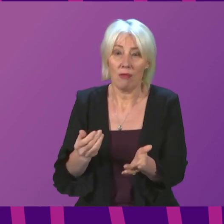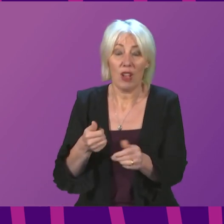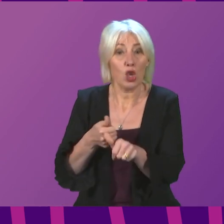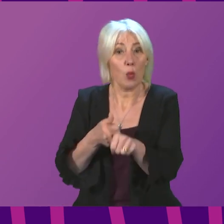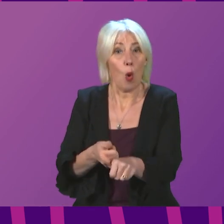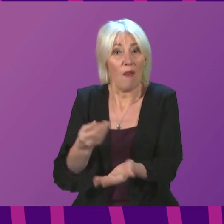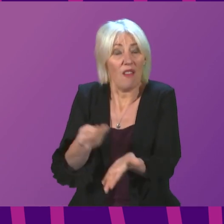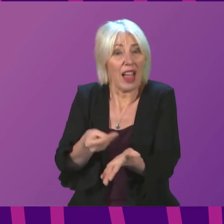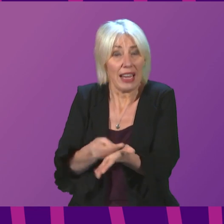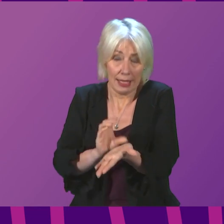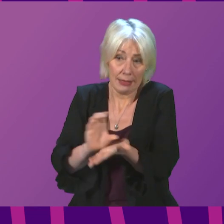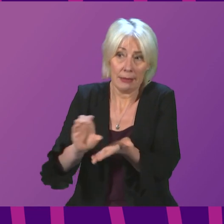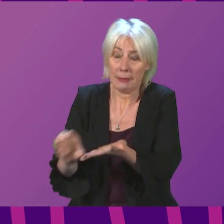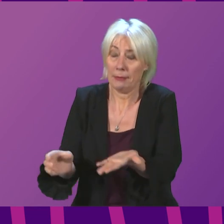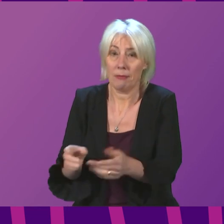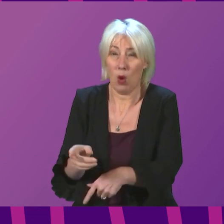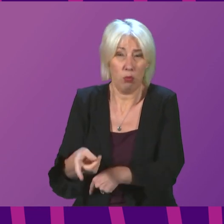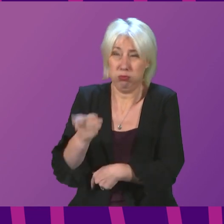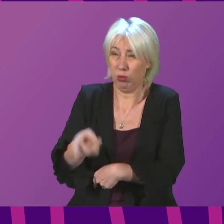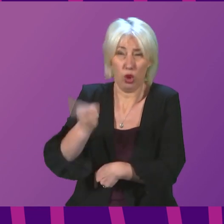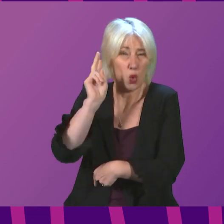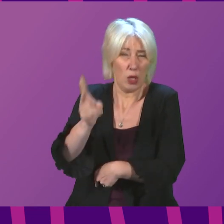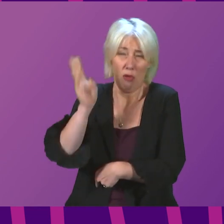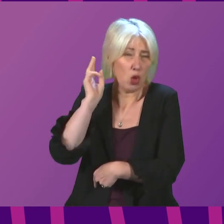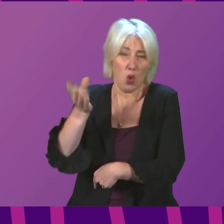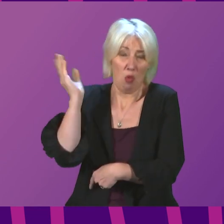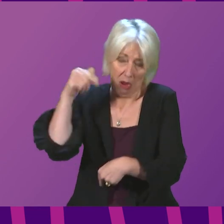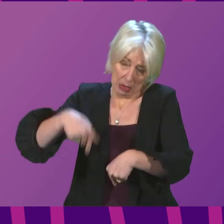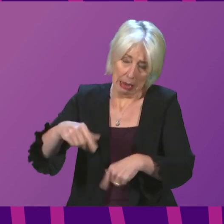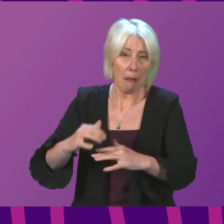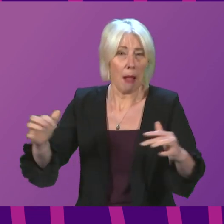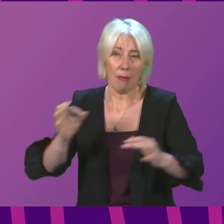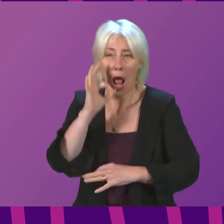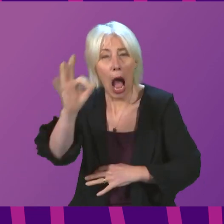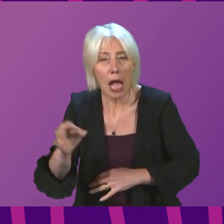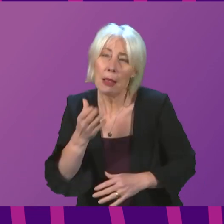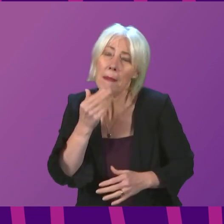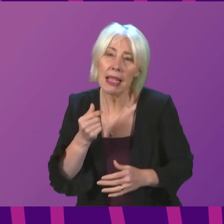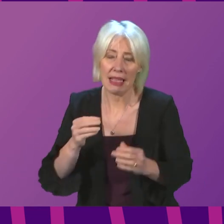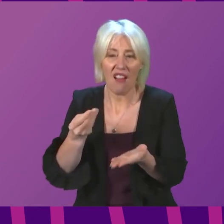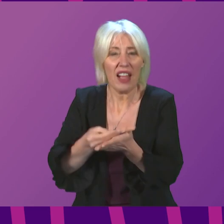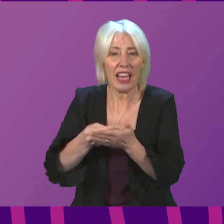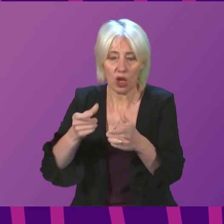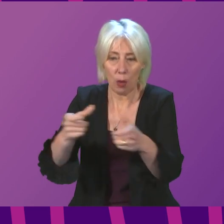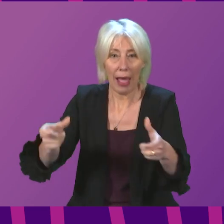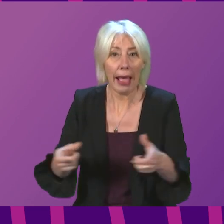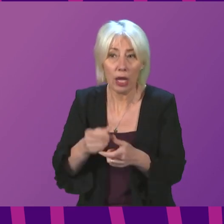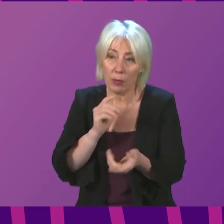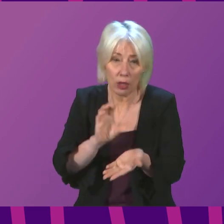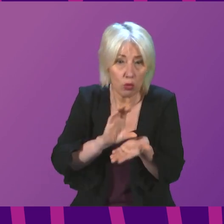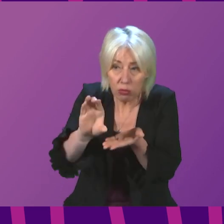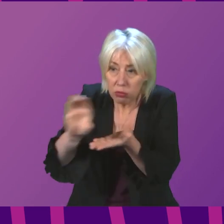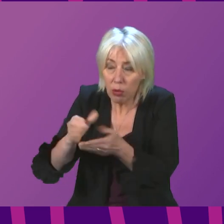support. Weeks ago, I asked the First Minister in the Chamber to get this financial package to businesses before Christmas,